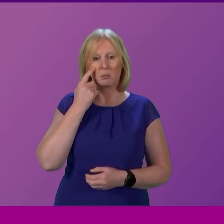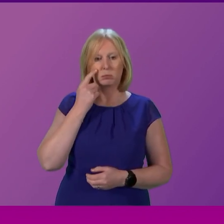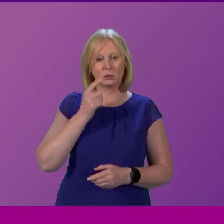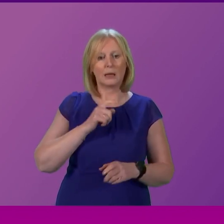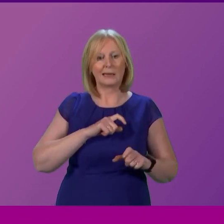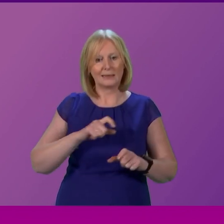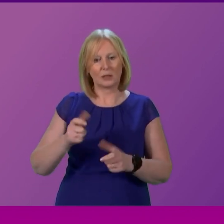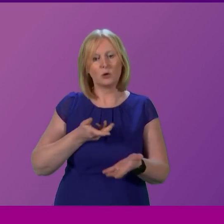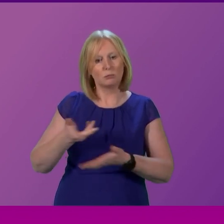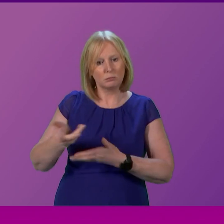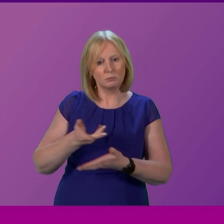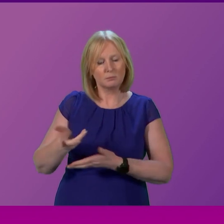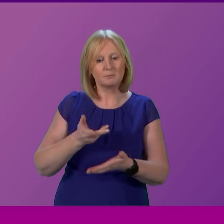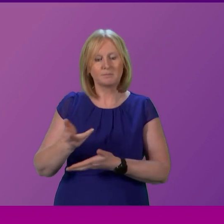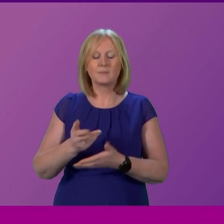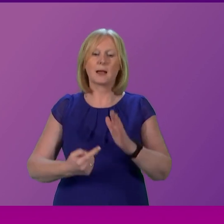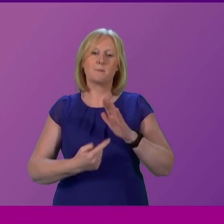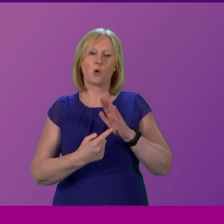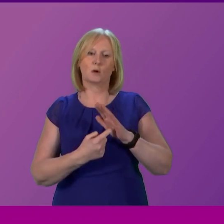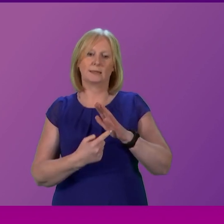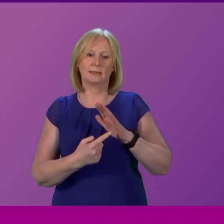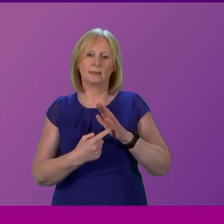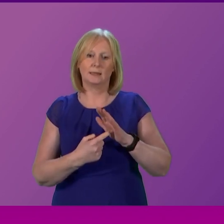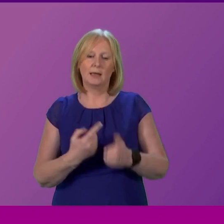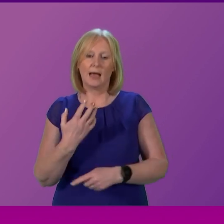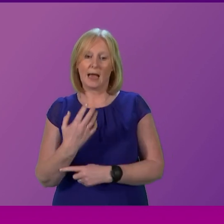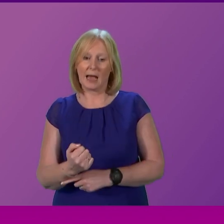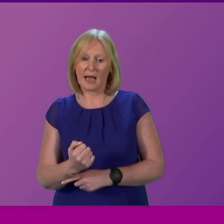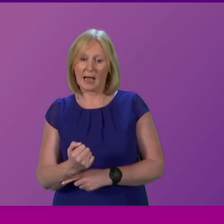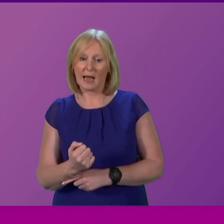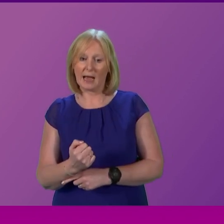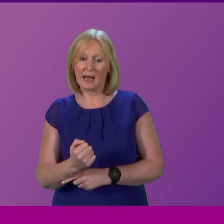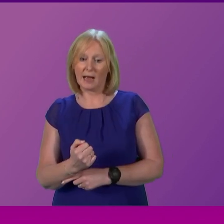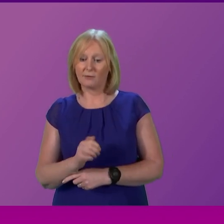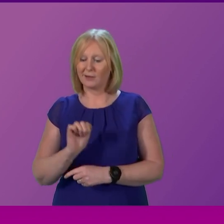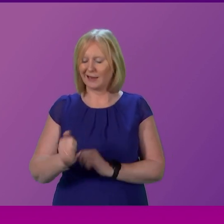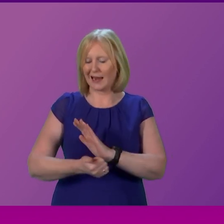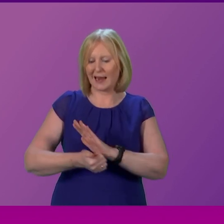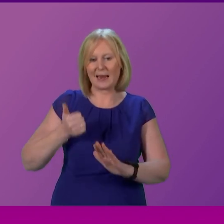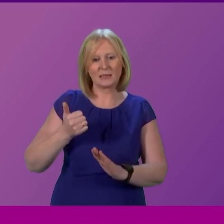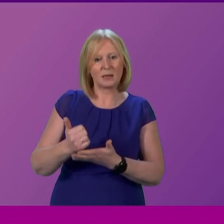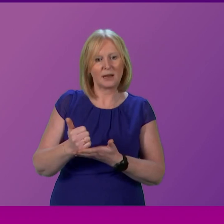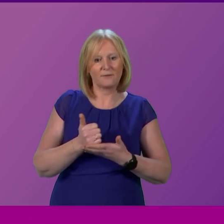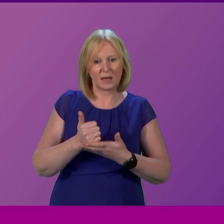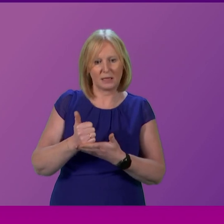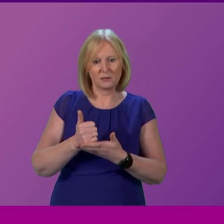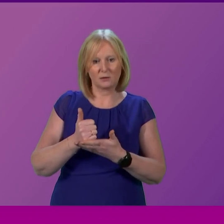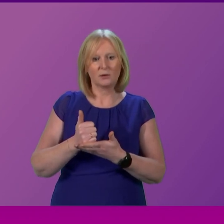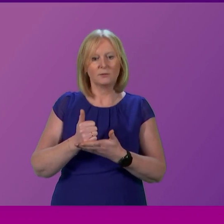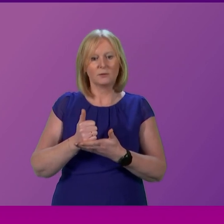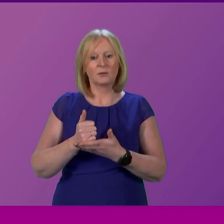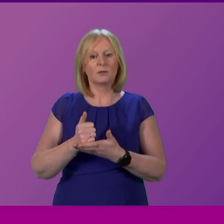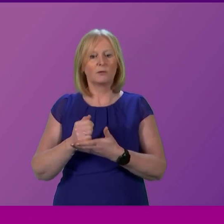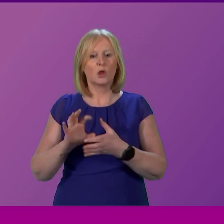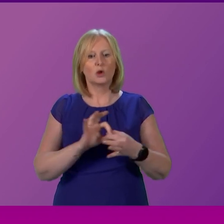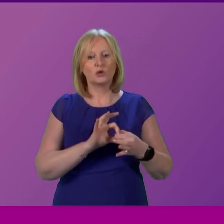discussions with the JCVI but I think it is important that we take that informed expert advice from the Joint Council for Vaccinations